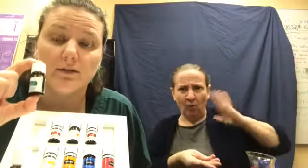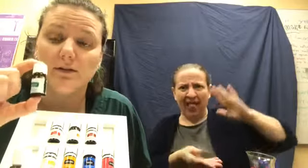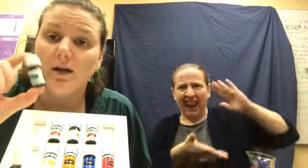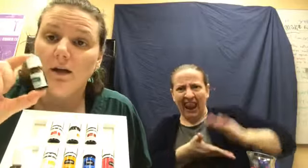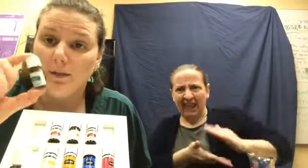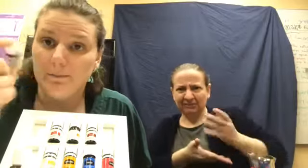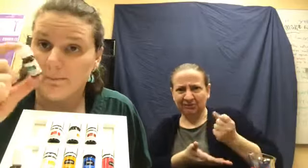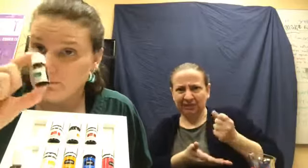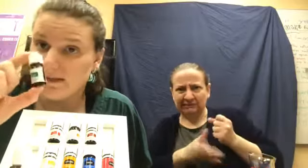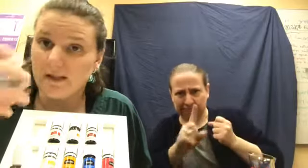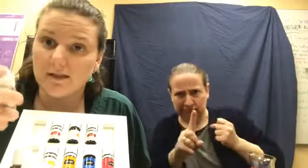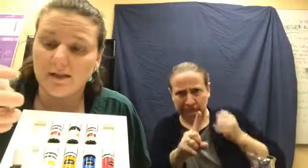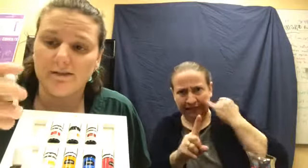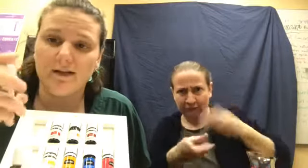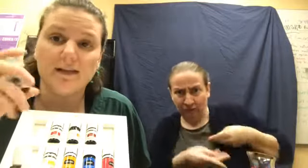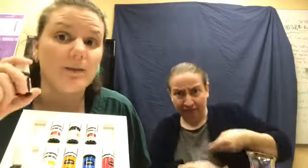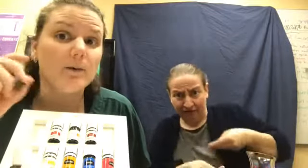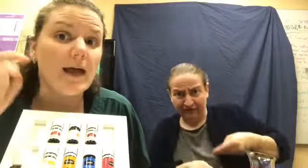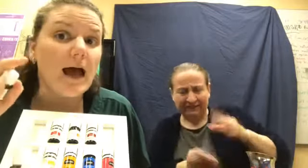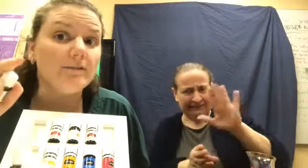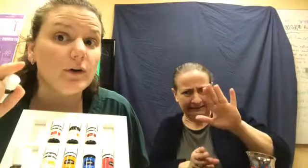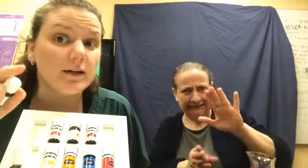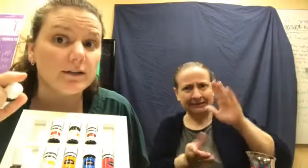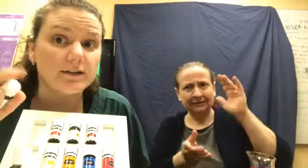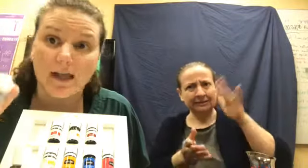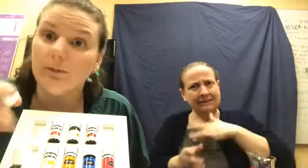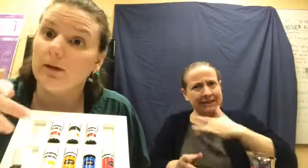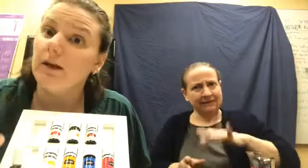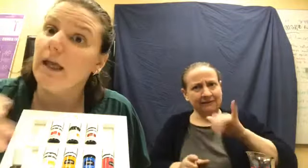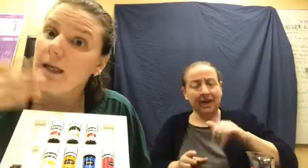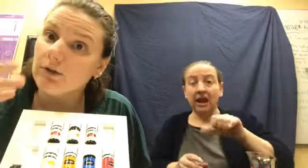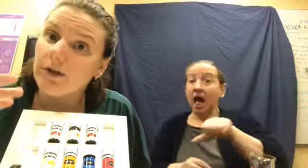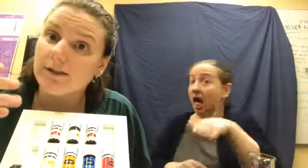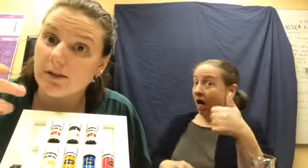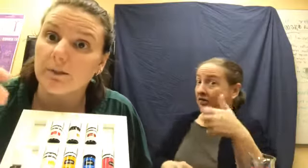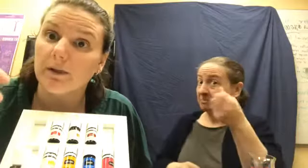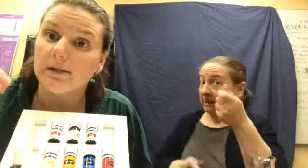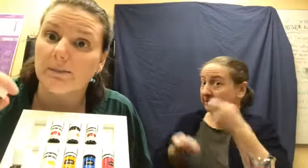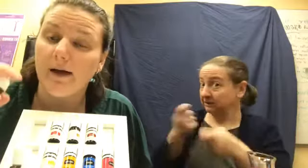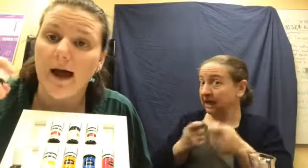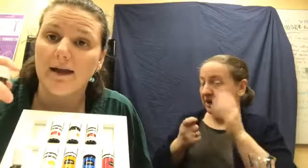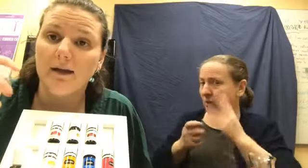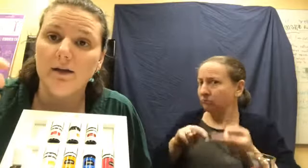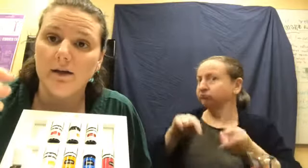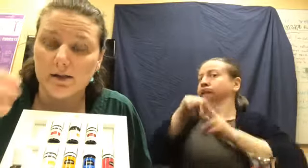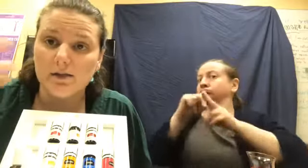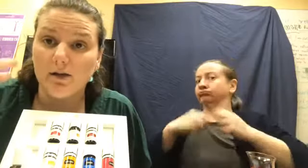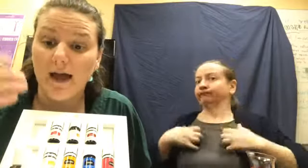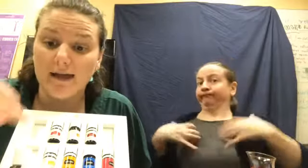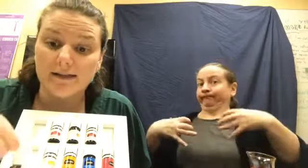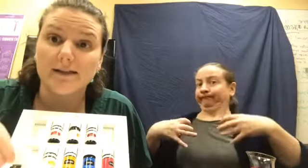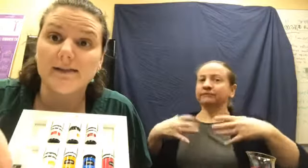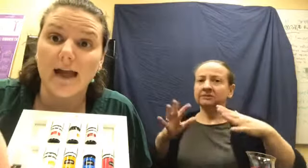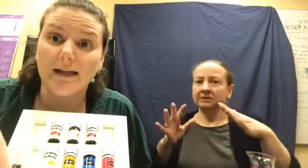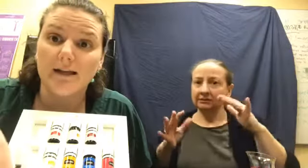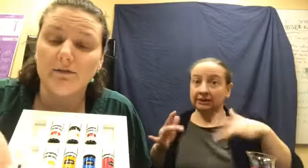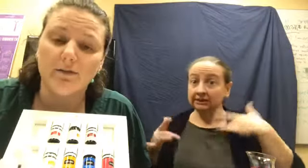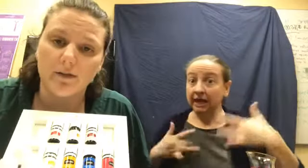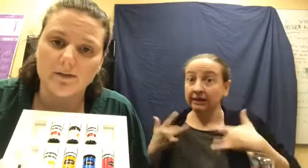be sensitive to this. But we have oils that will increase your milk supply. So, that is exciting for those